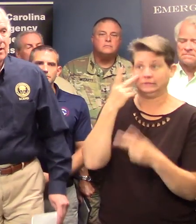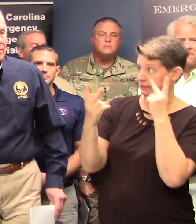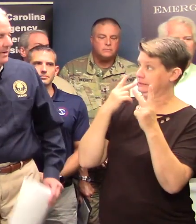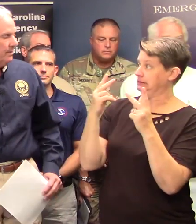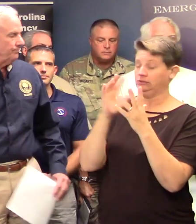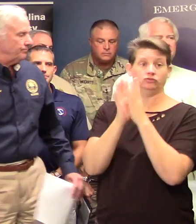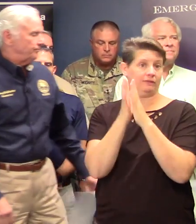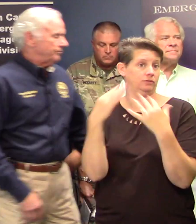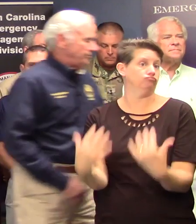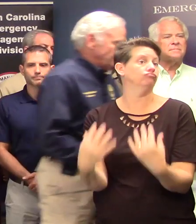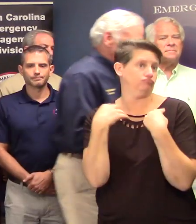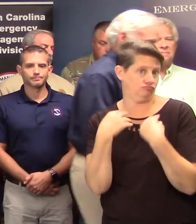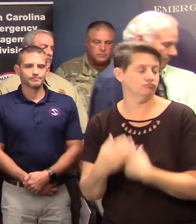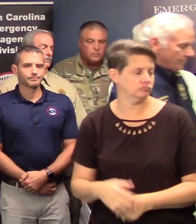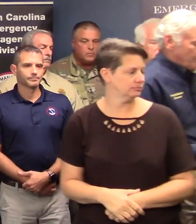the traffic on there.